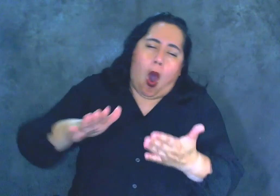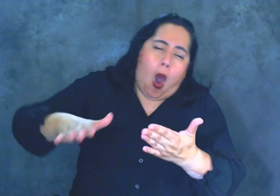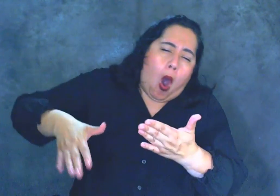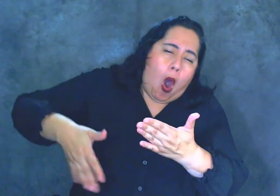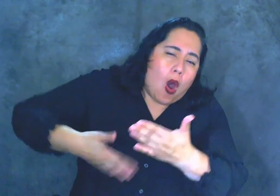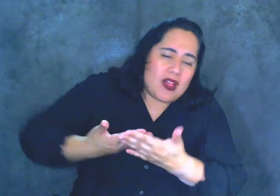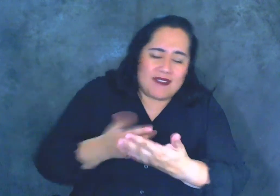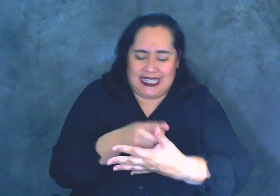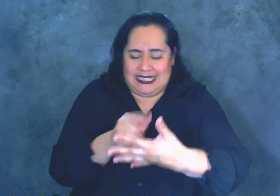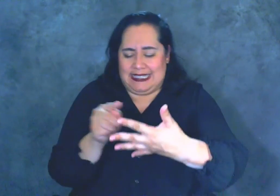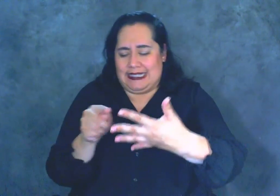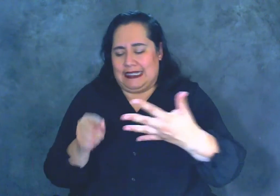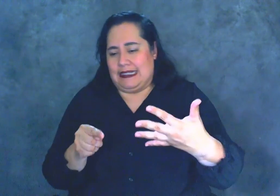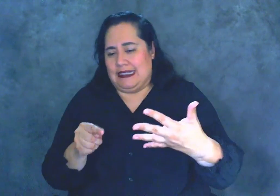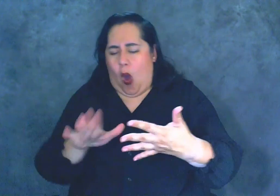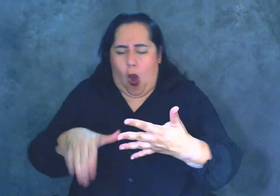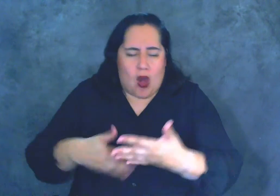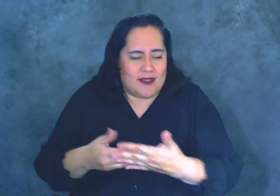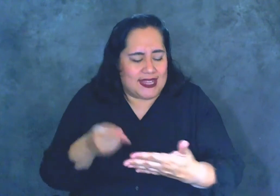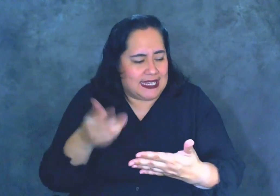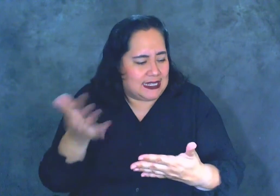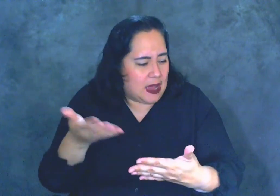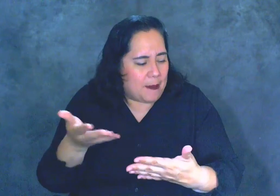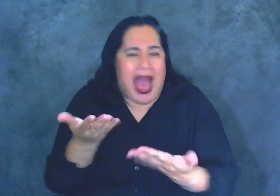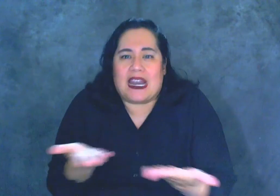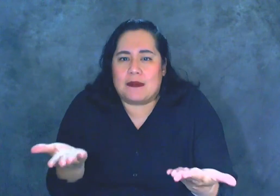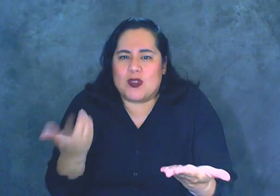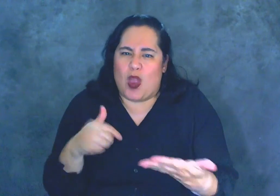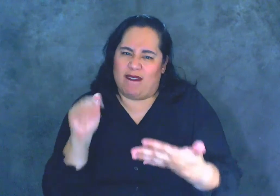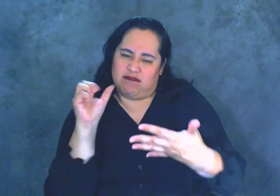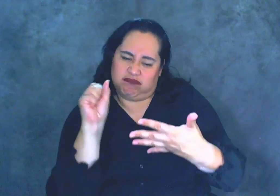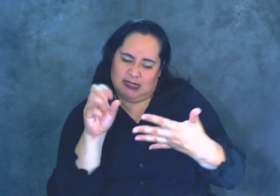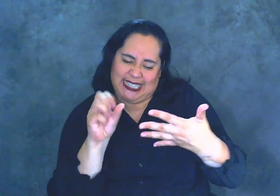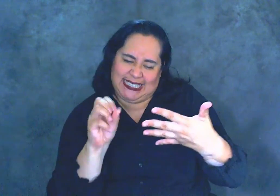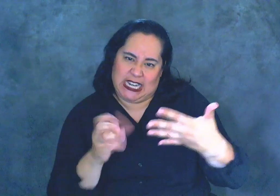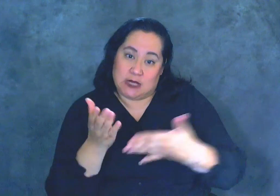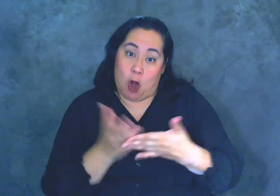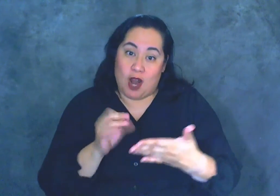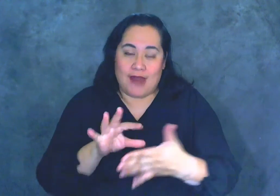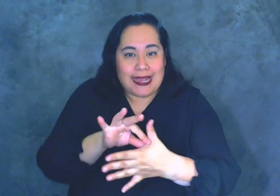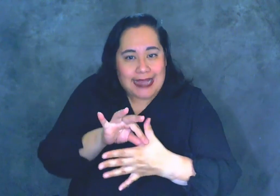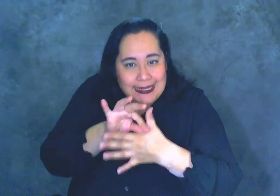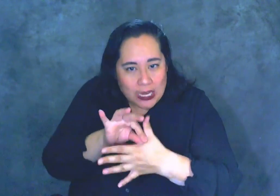items that we've listed as part of the contextual environment